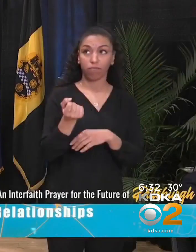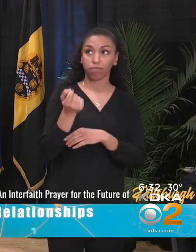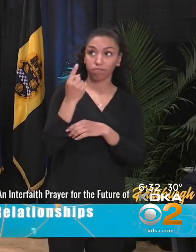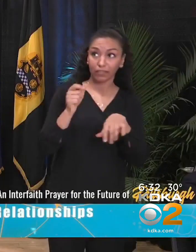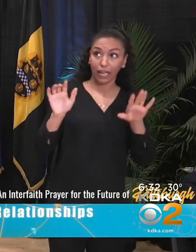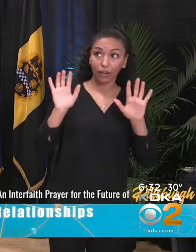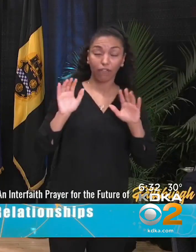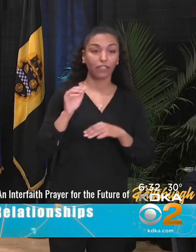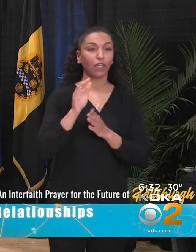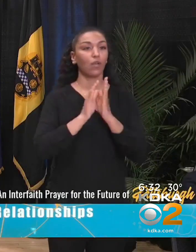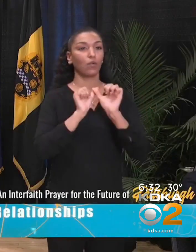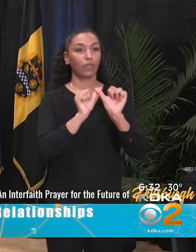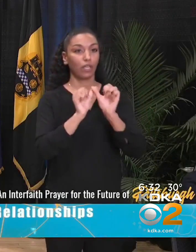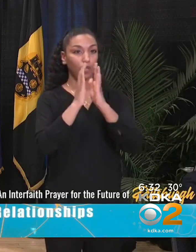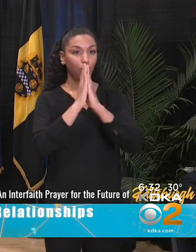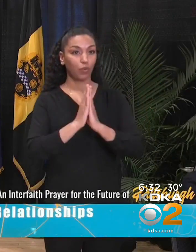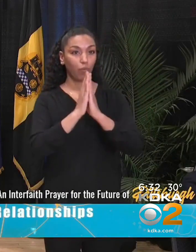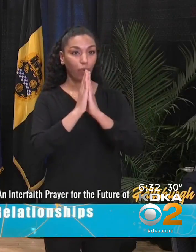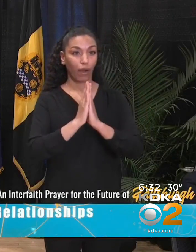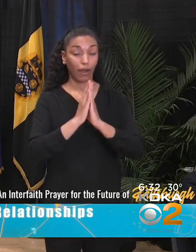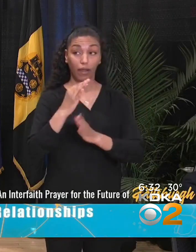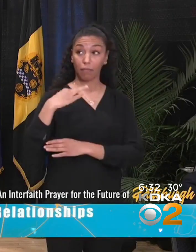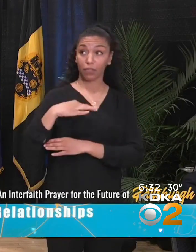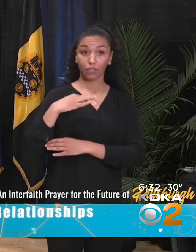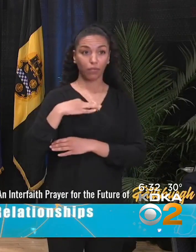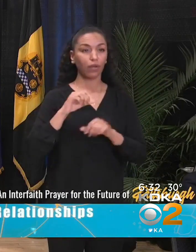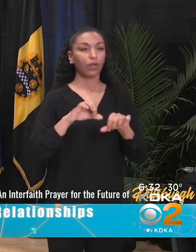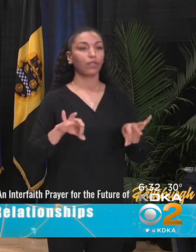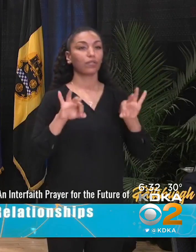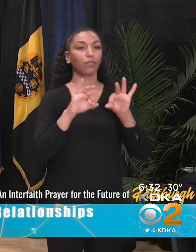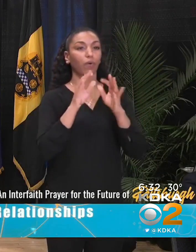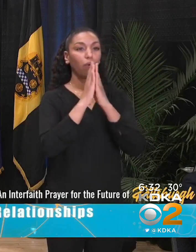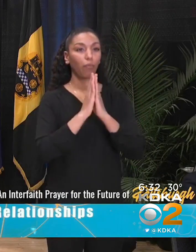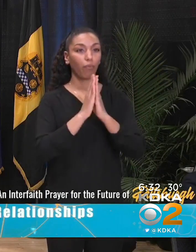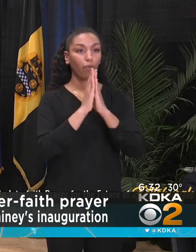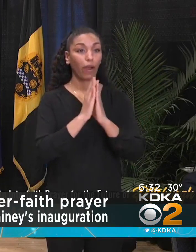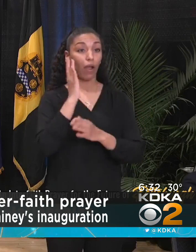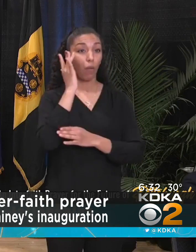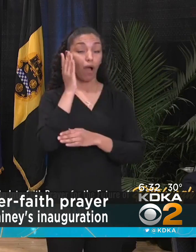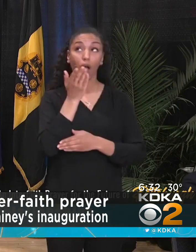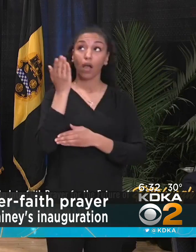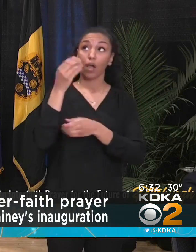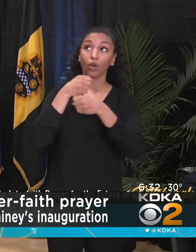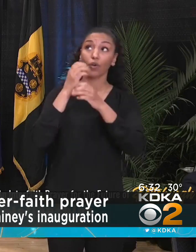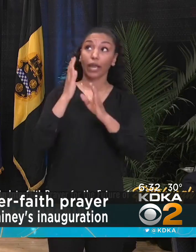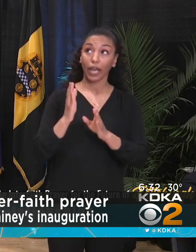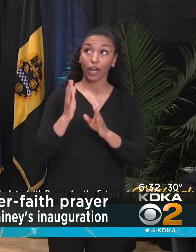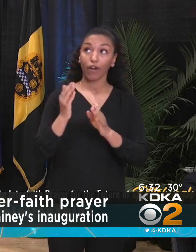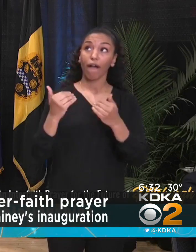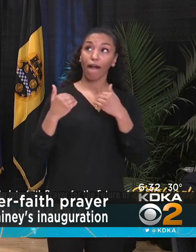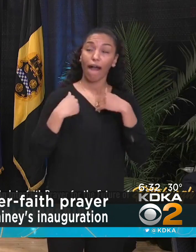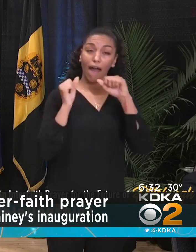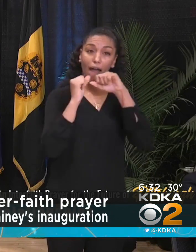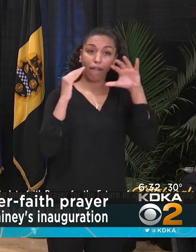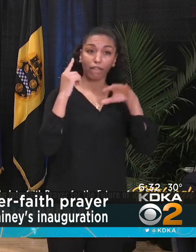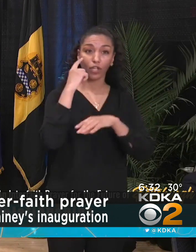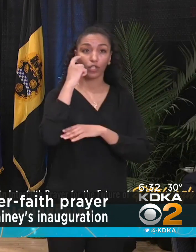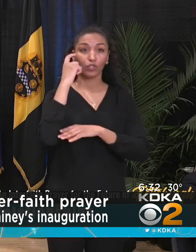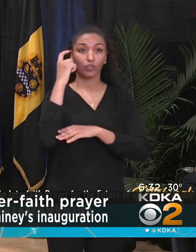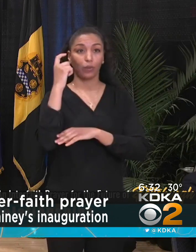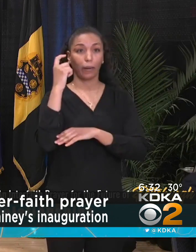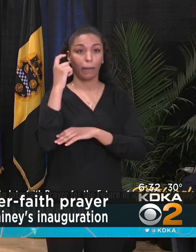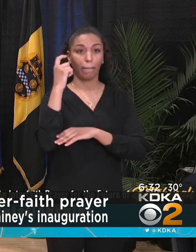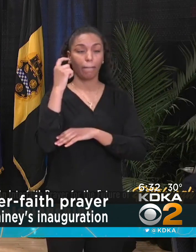Pittsburgh, pray that not only is our creator's dream for his creation discerned